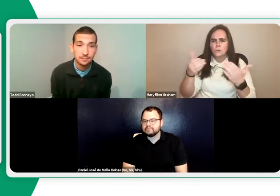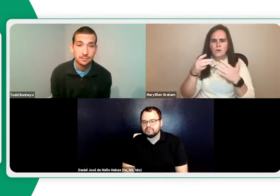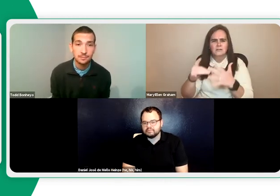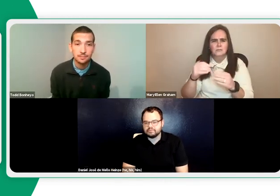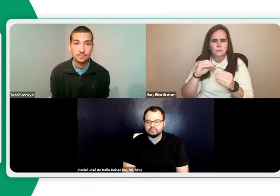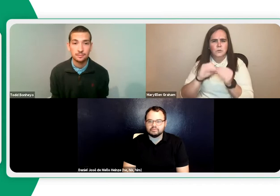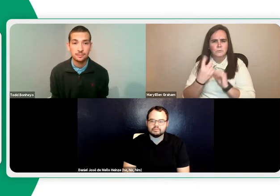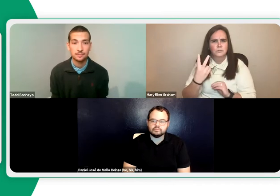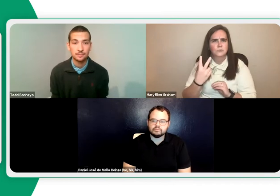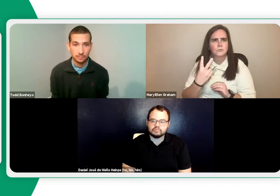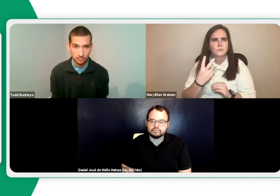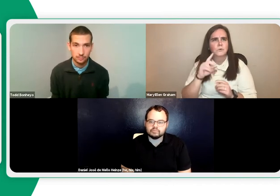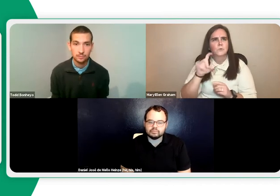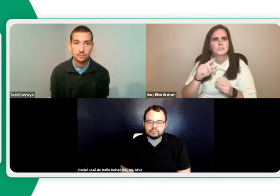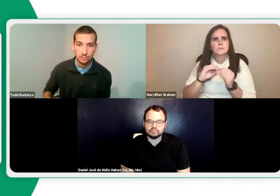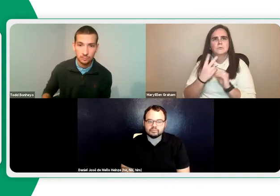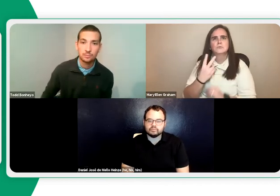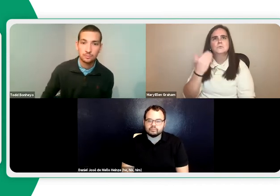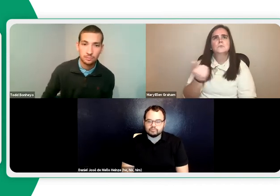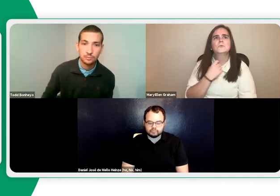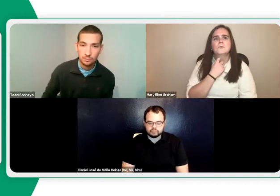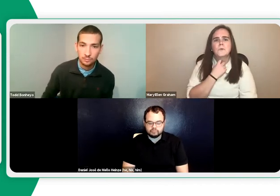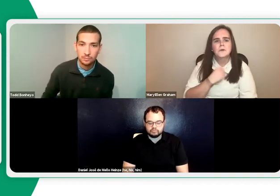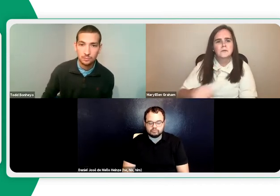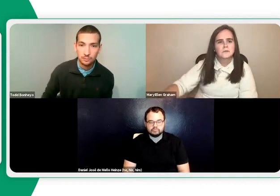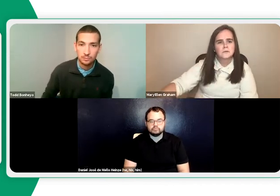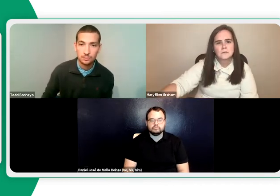expect them, I have to admit. Let's move on to question number two.